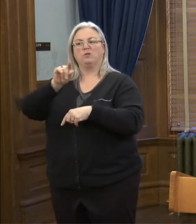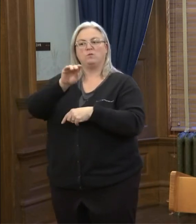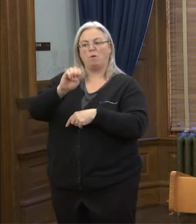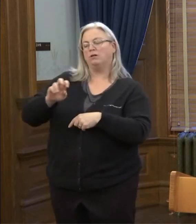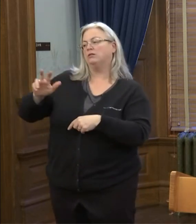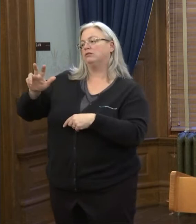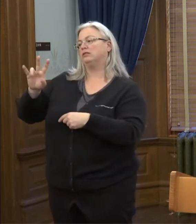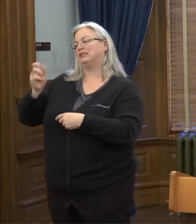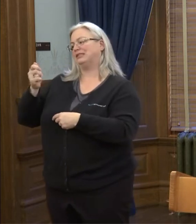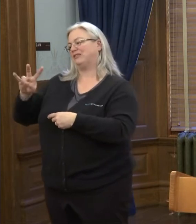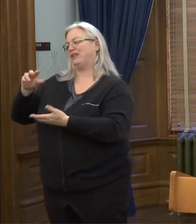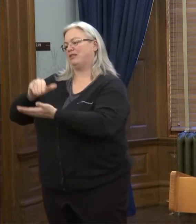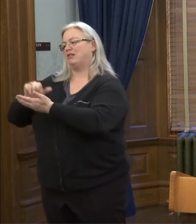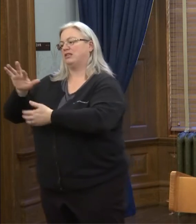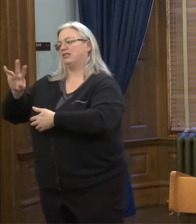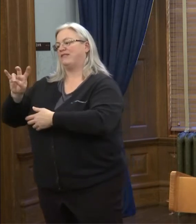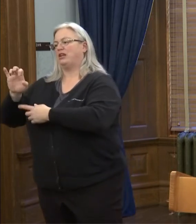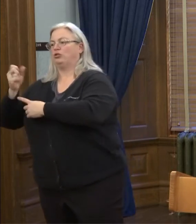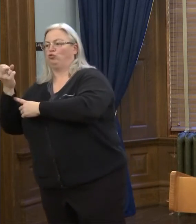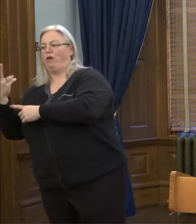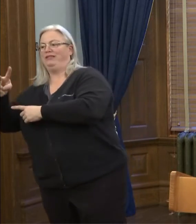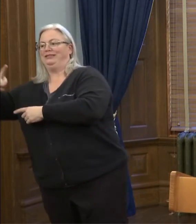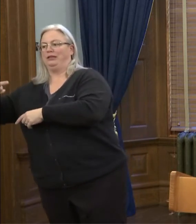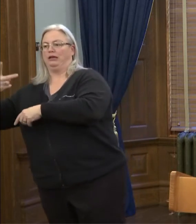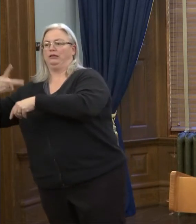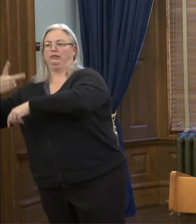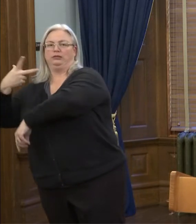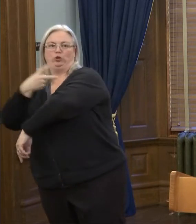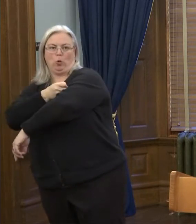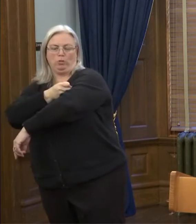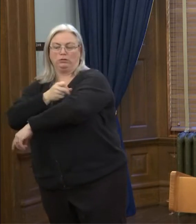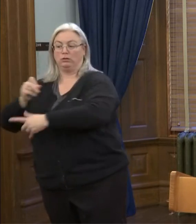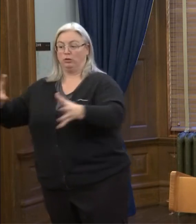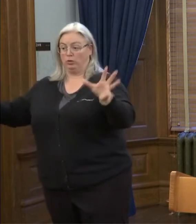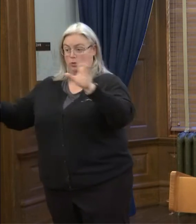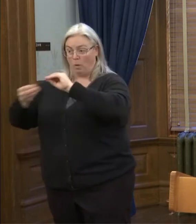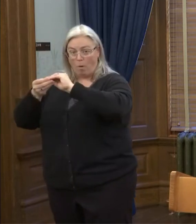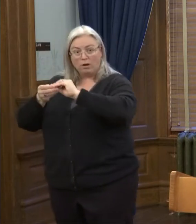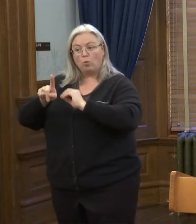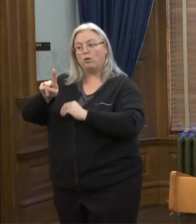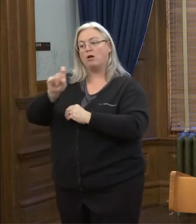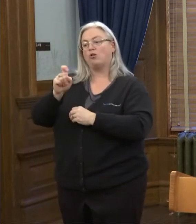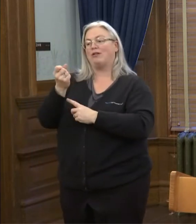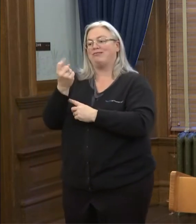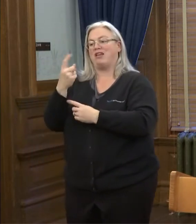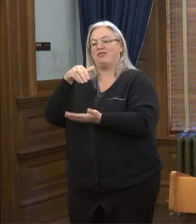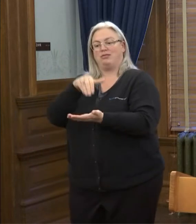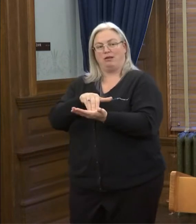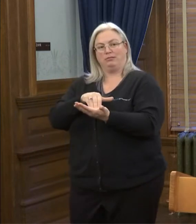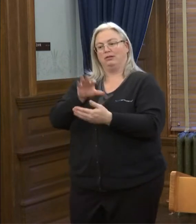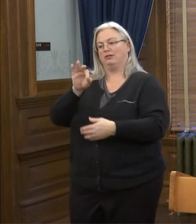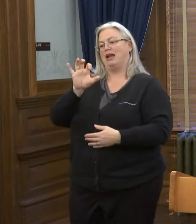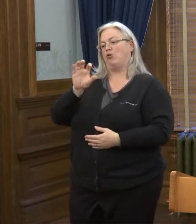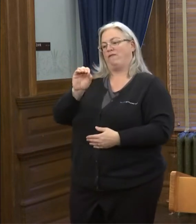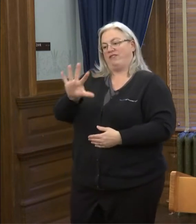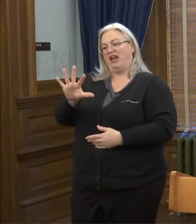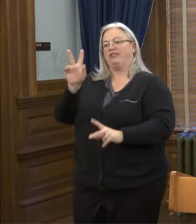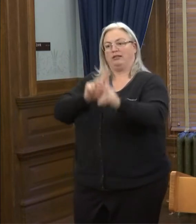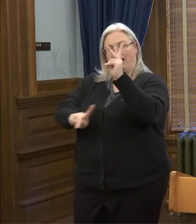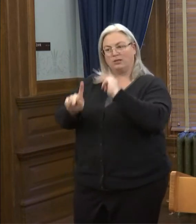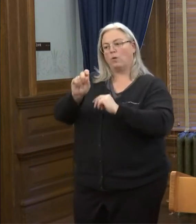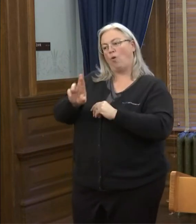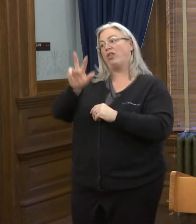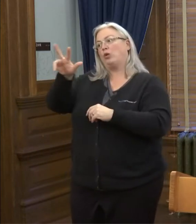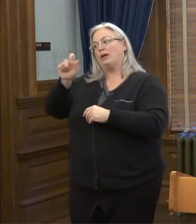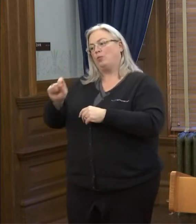,712 second doses. Total of 111,905 Kansans, or